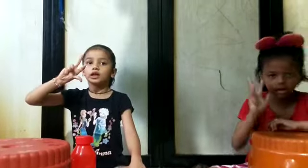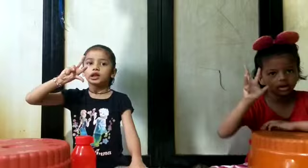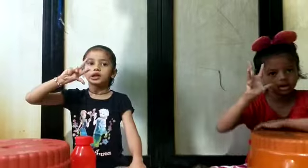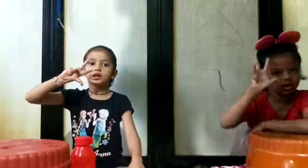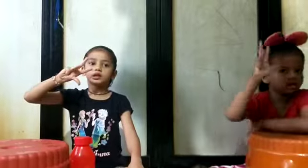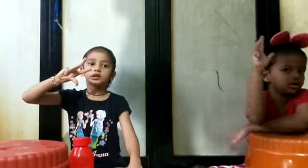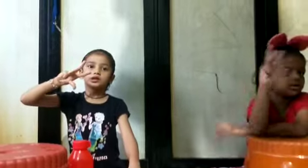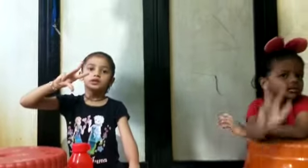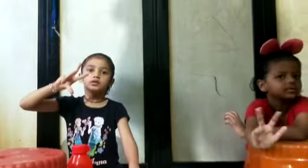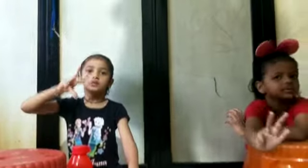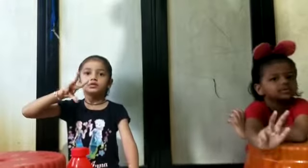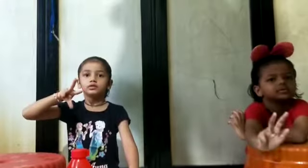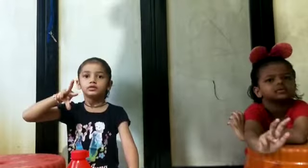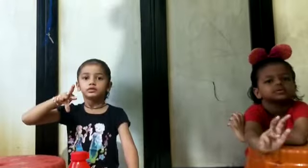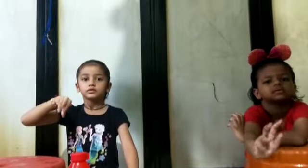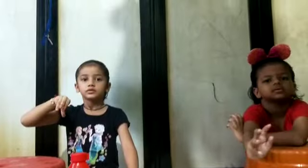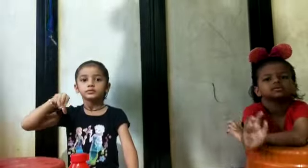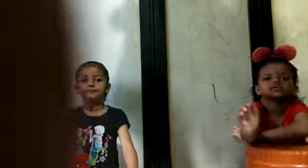2, 5's are 10.